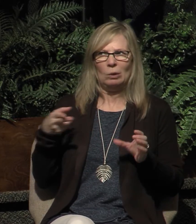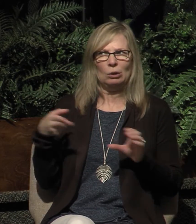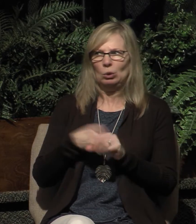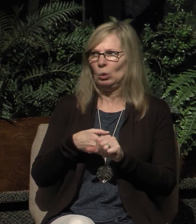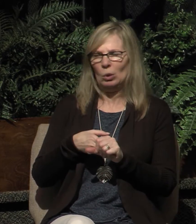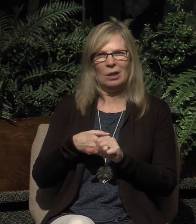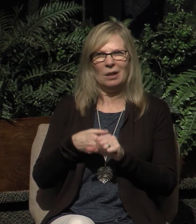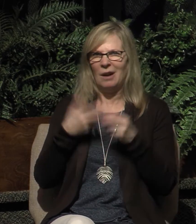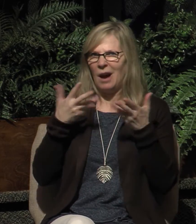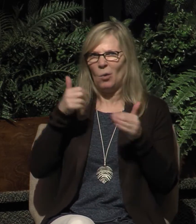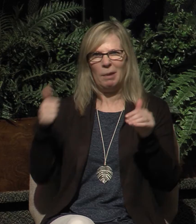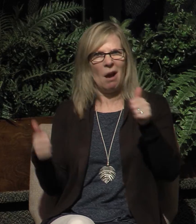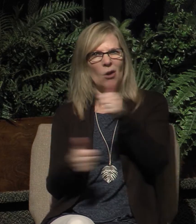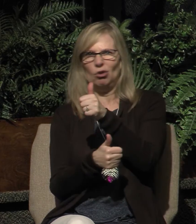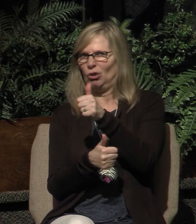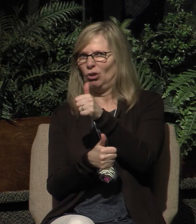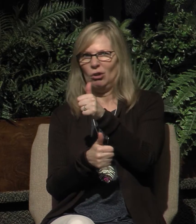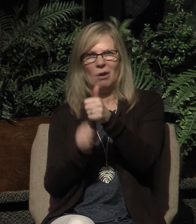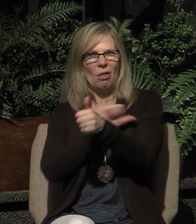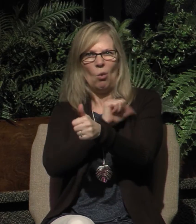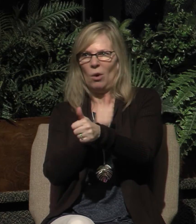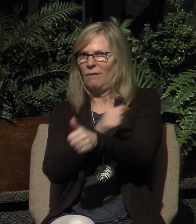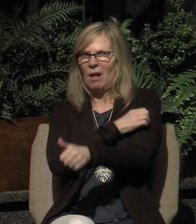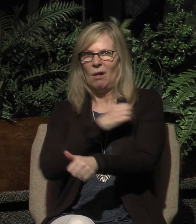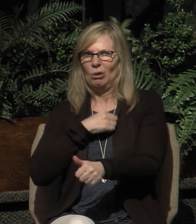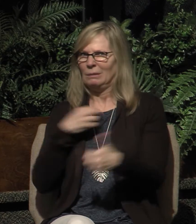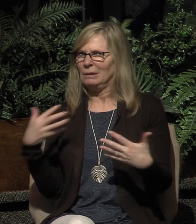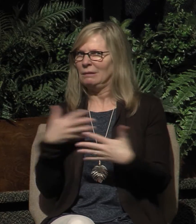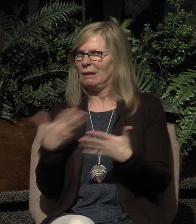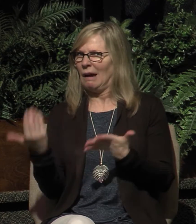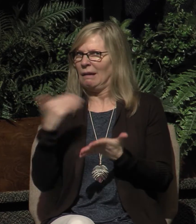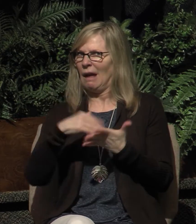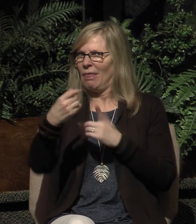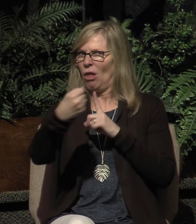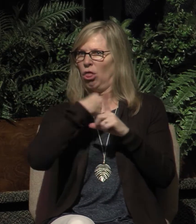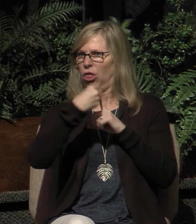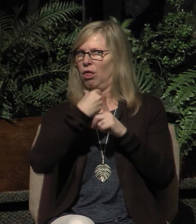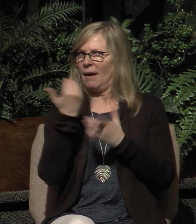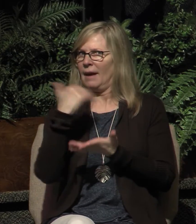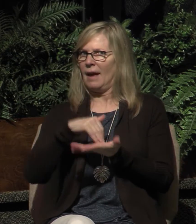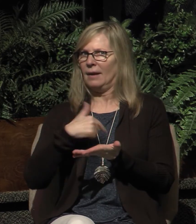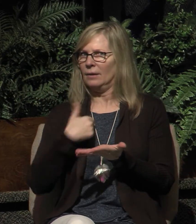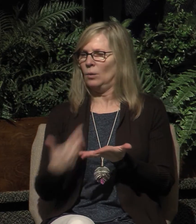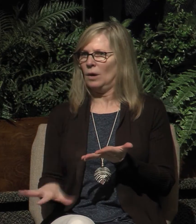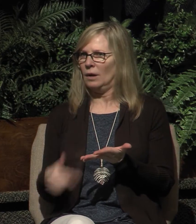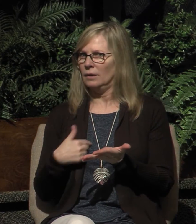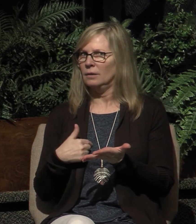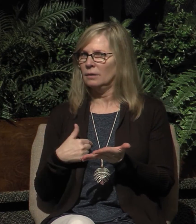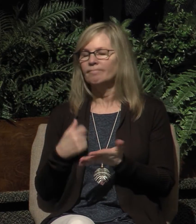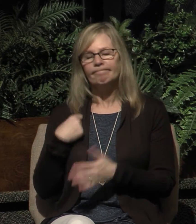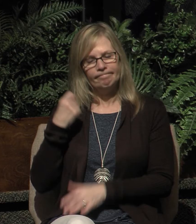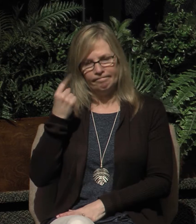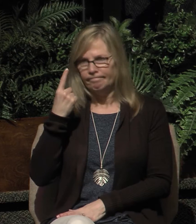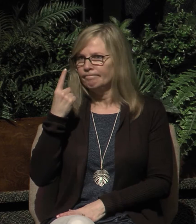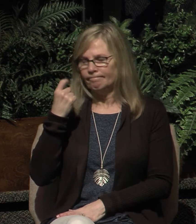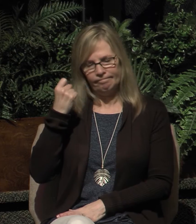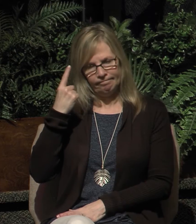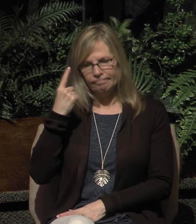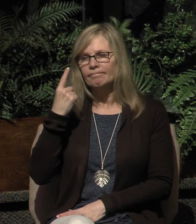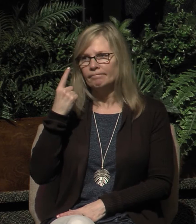put yourself under the authority of its elders, because you fear being spiritually abused again. I understand that. But let me say, Lakeside